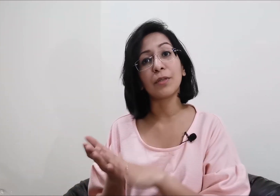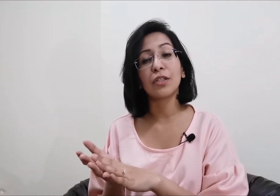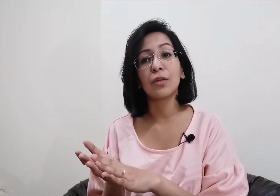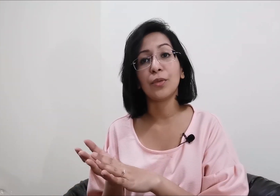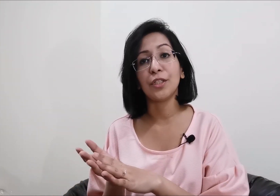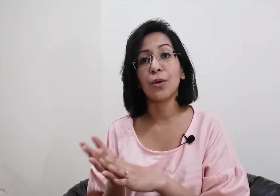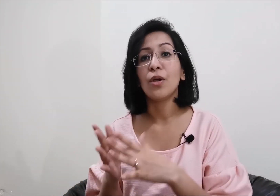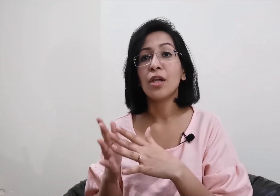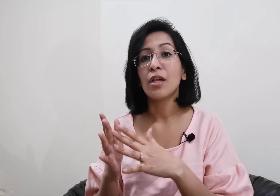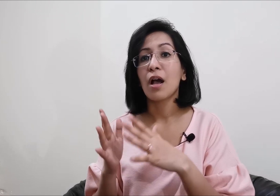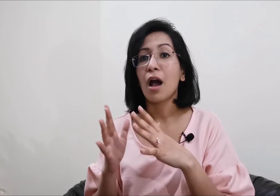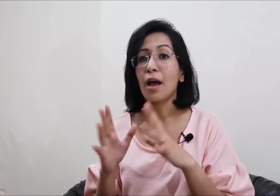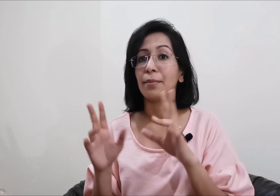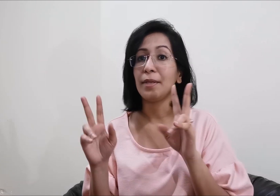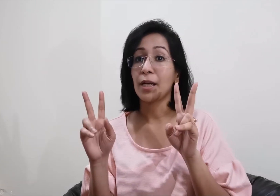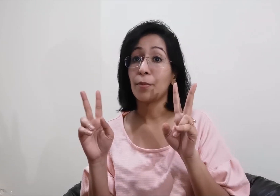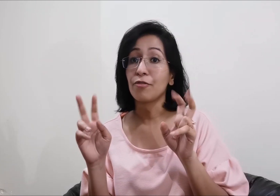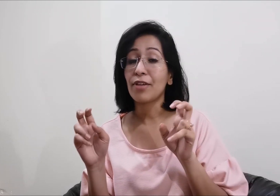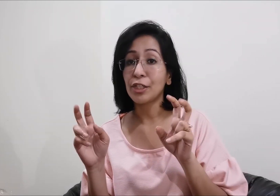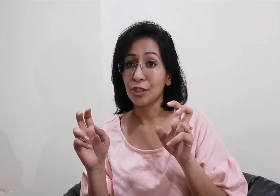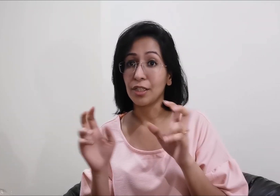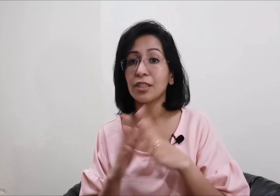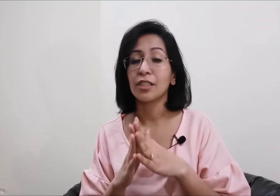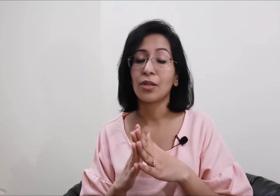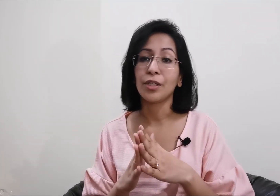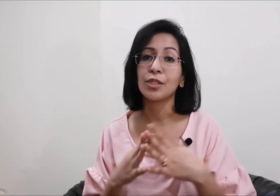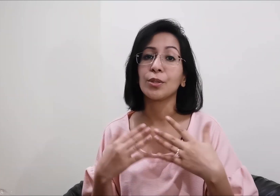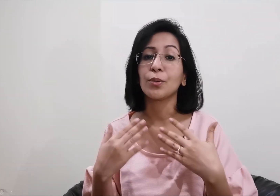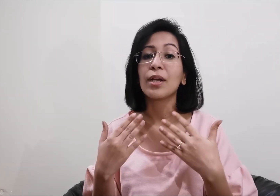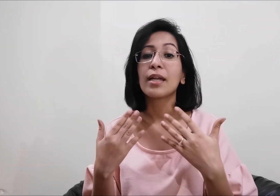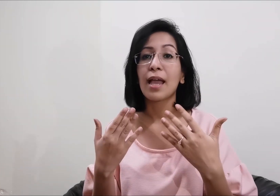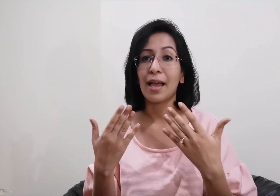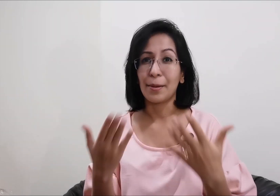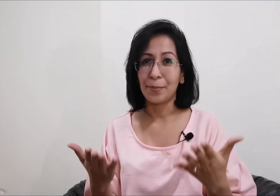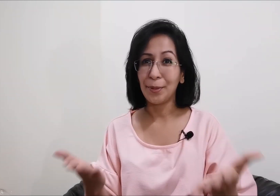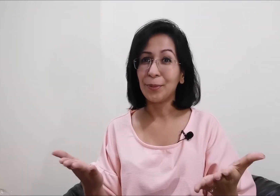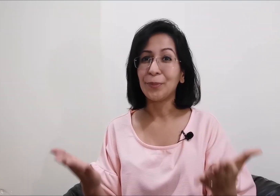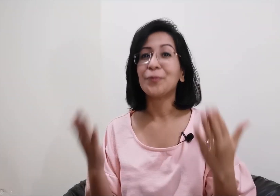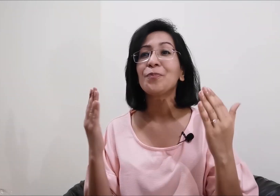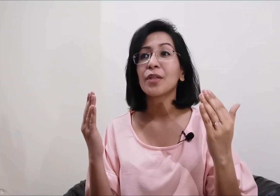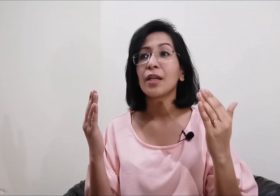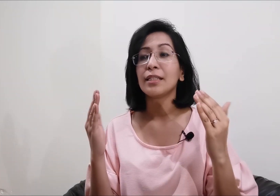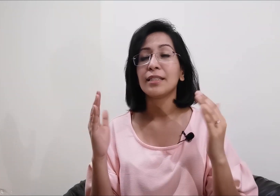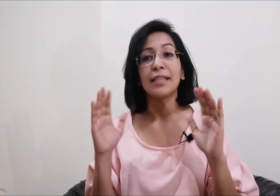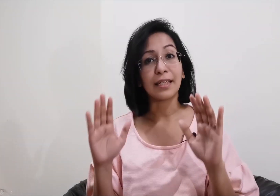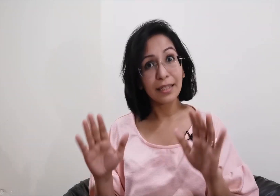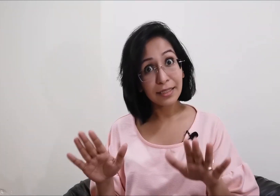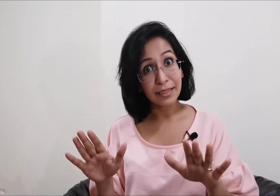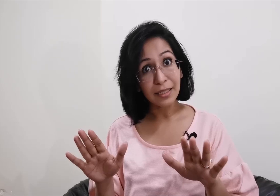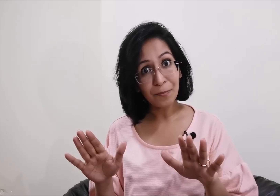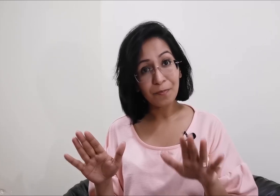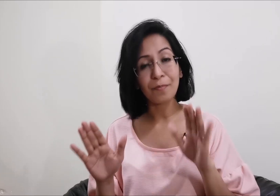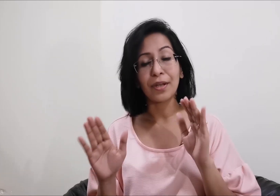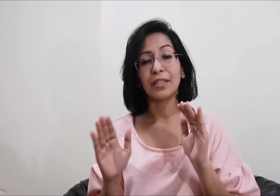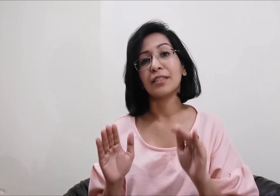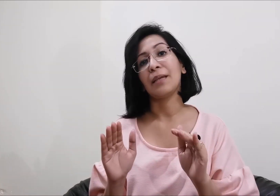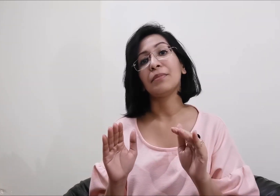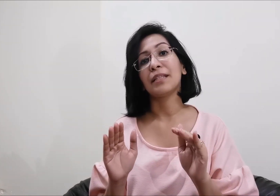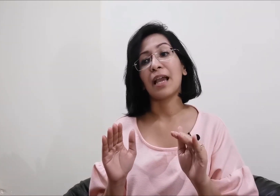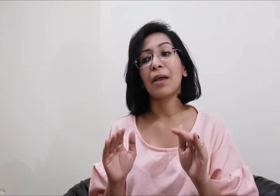particular video on being a perfectionist is going to help you take it easy but at the same time